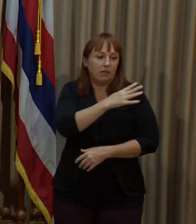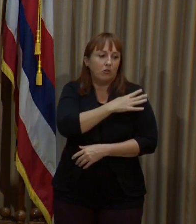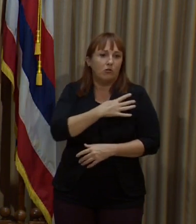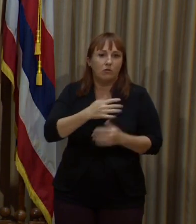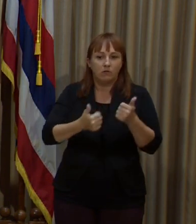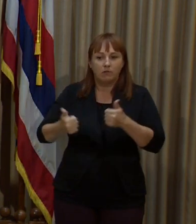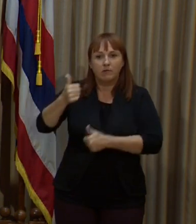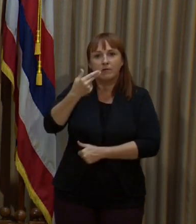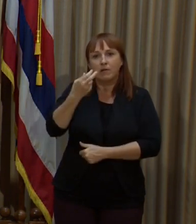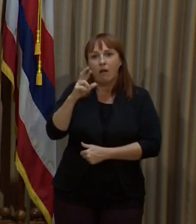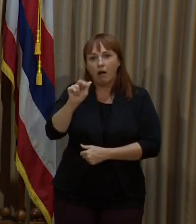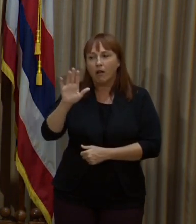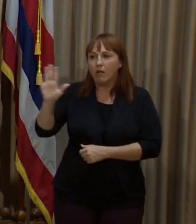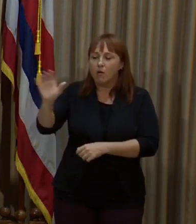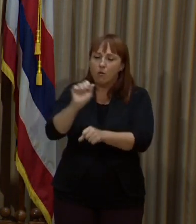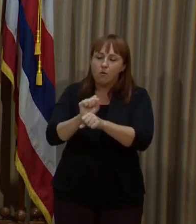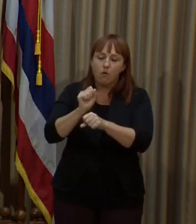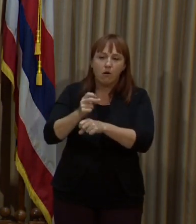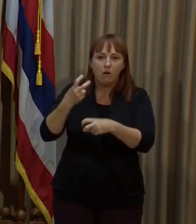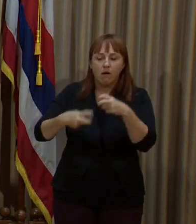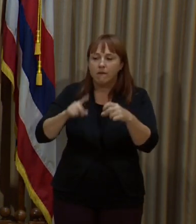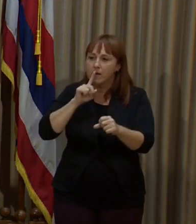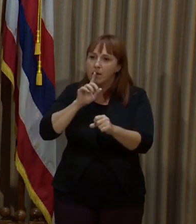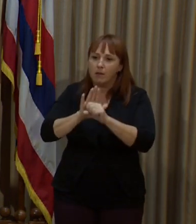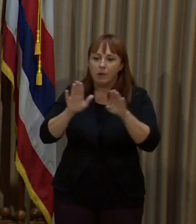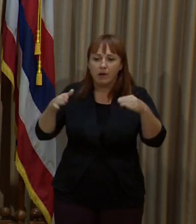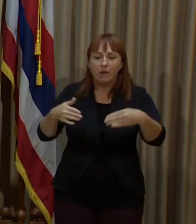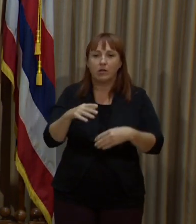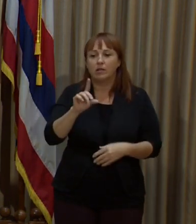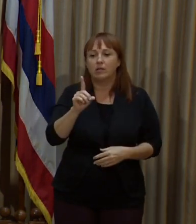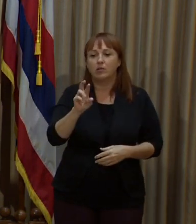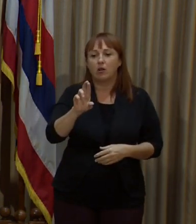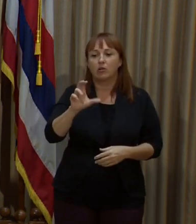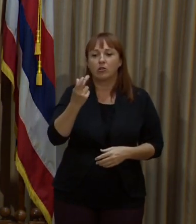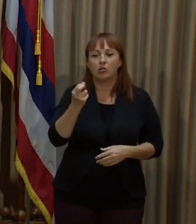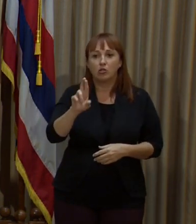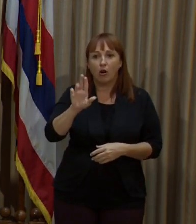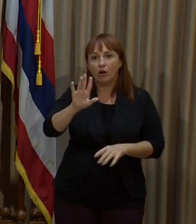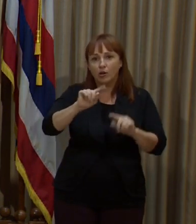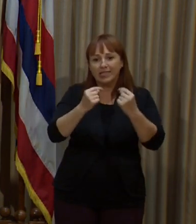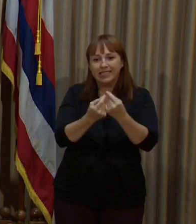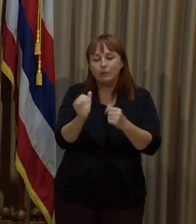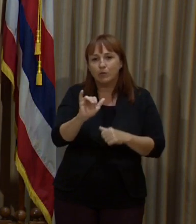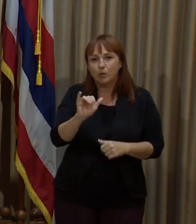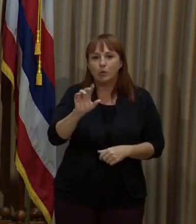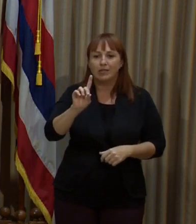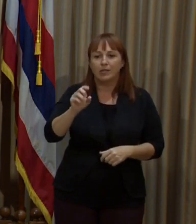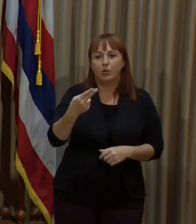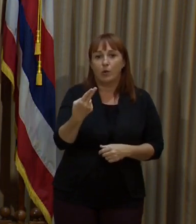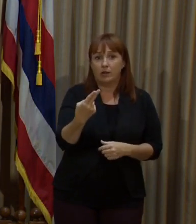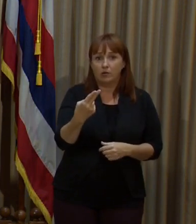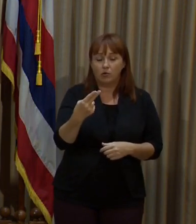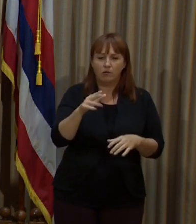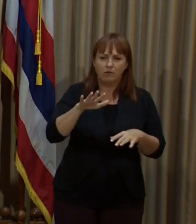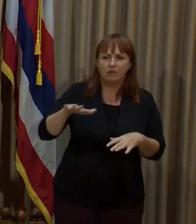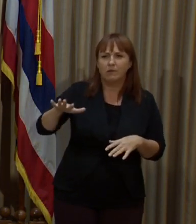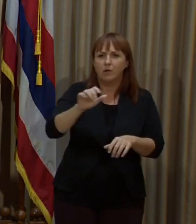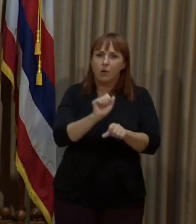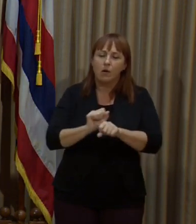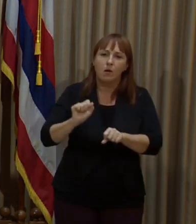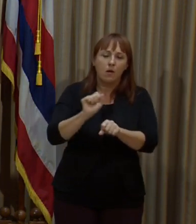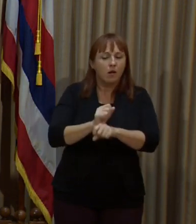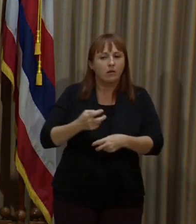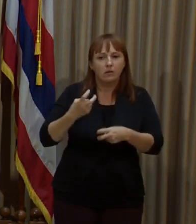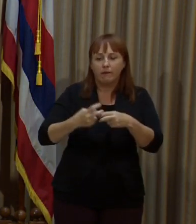their commitment and all the work, Dr. Char, and her team at Department of Health for working through